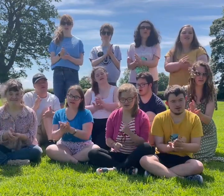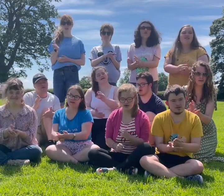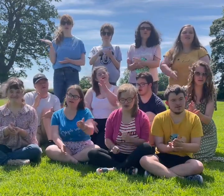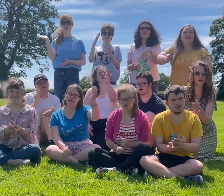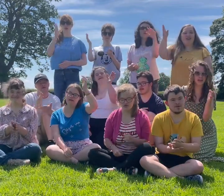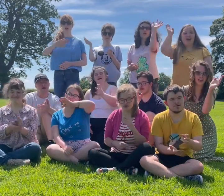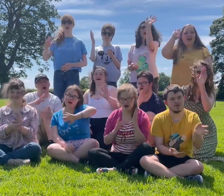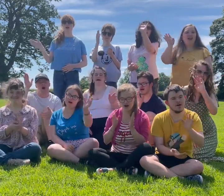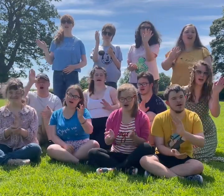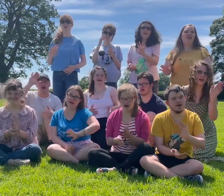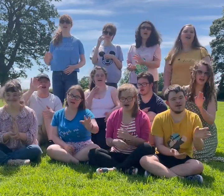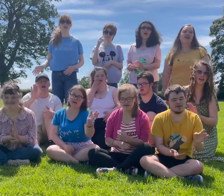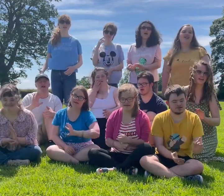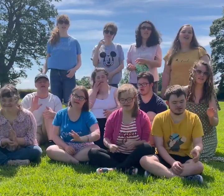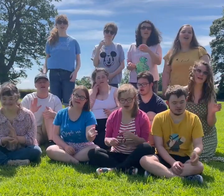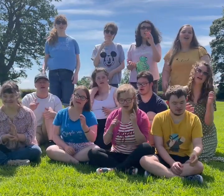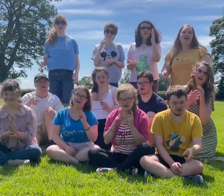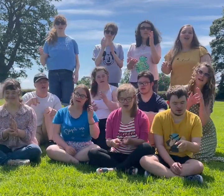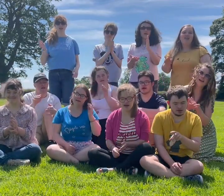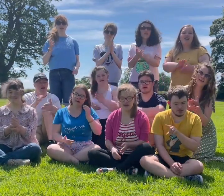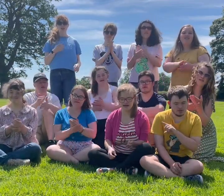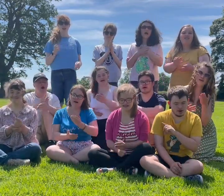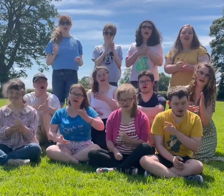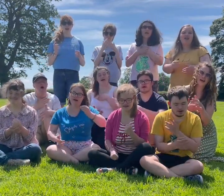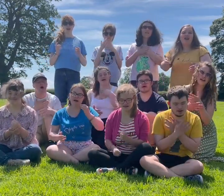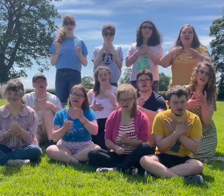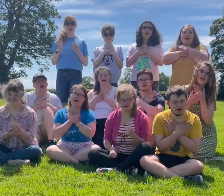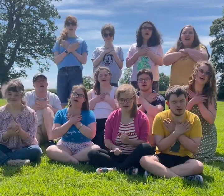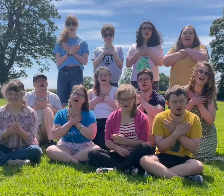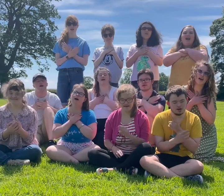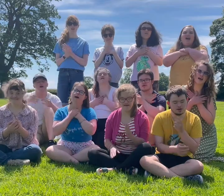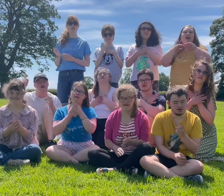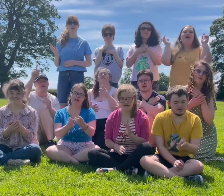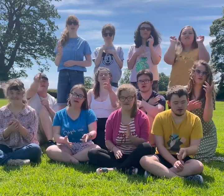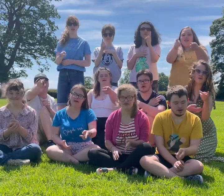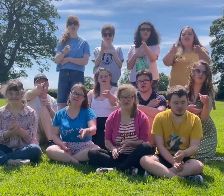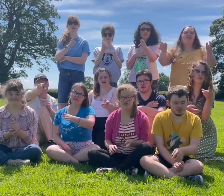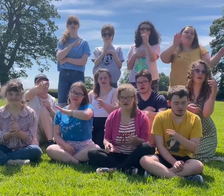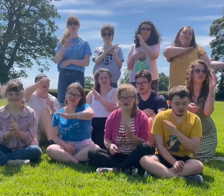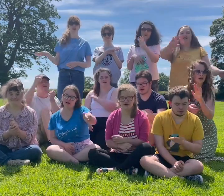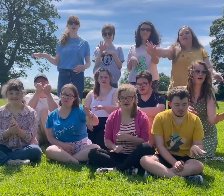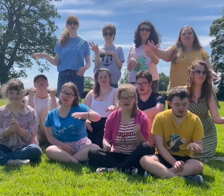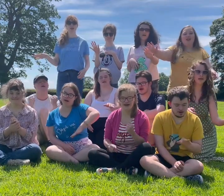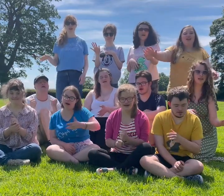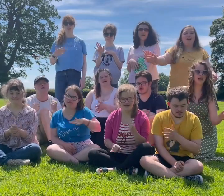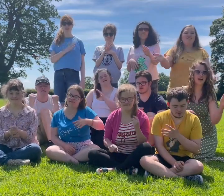see